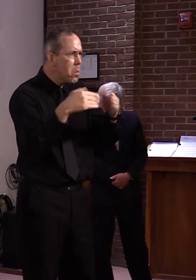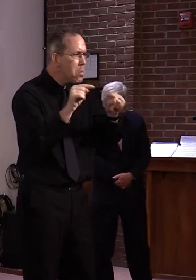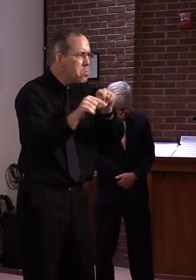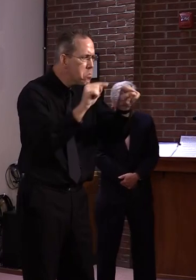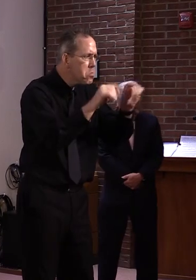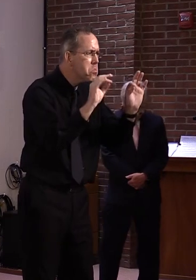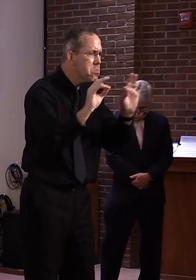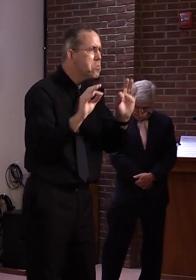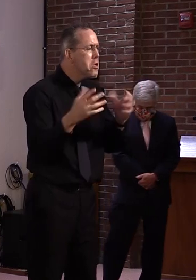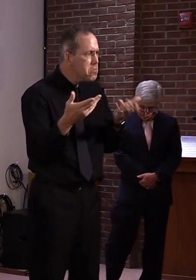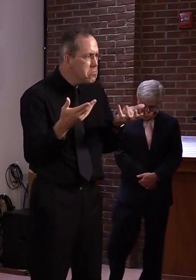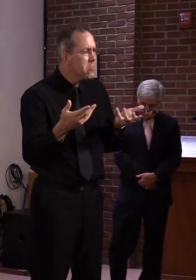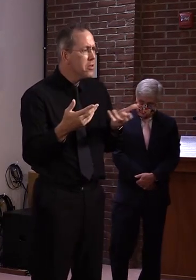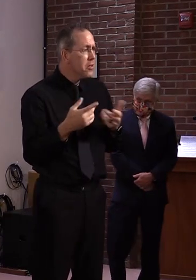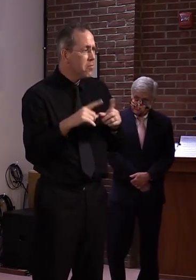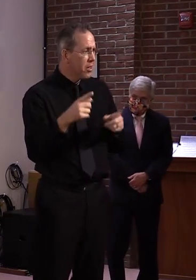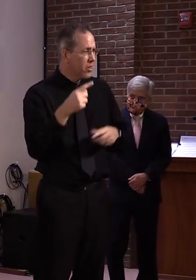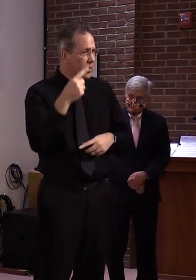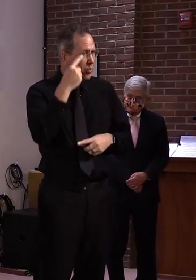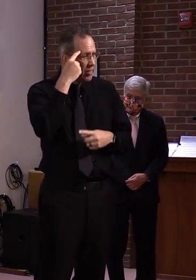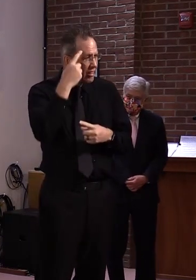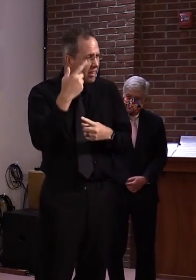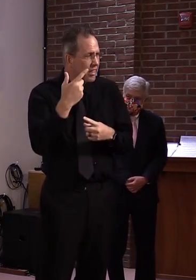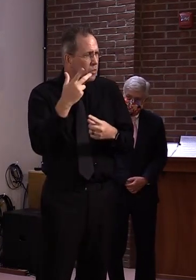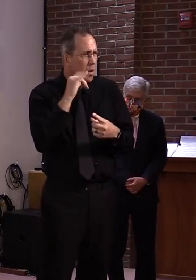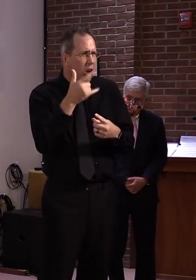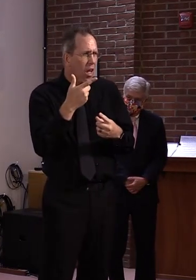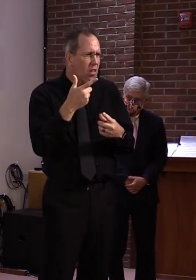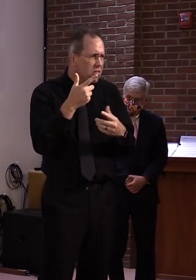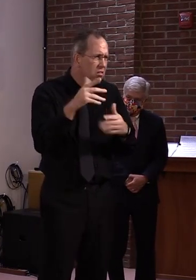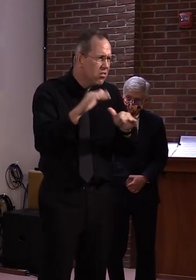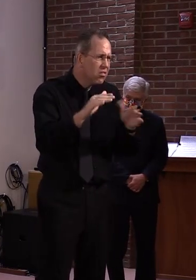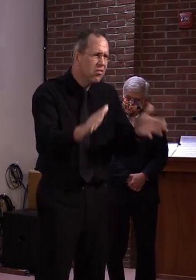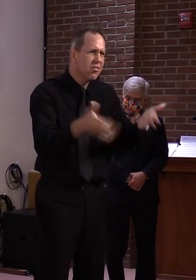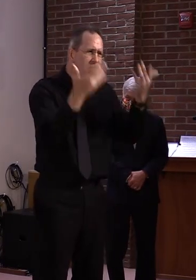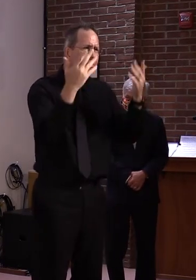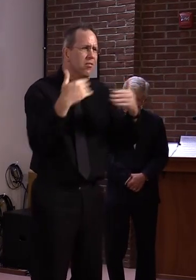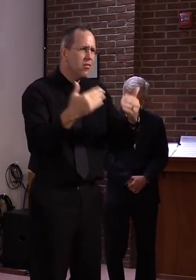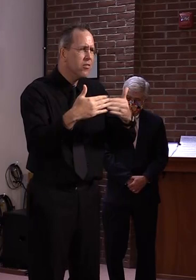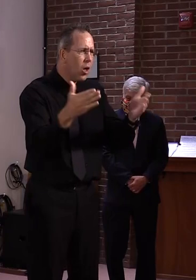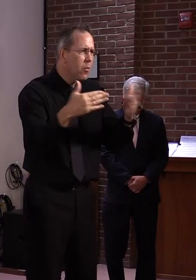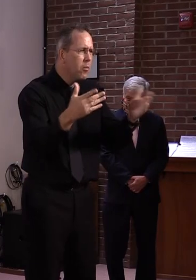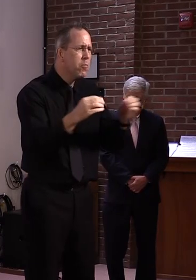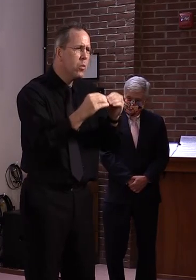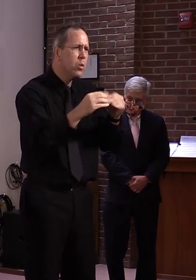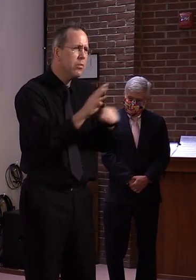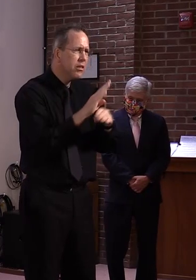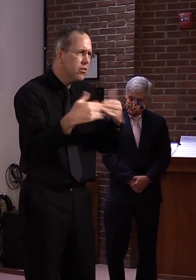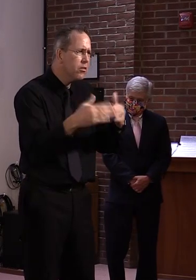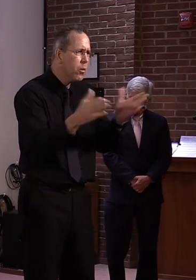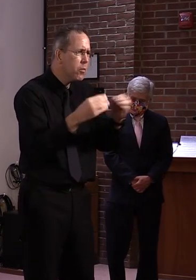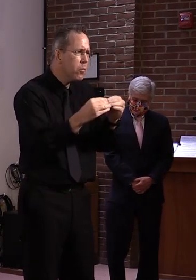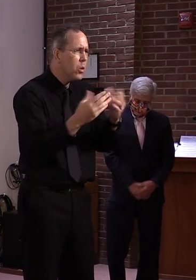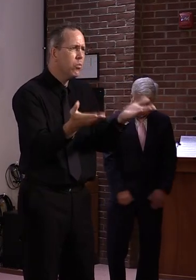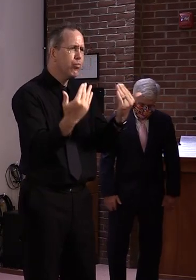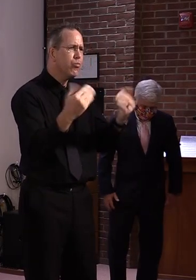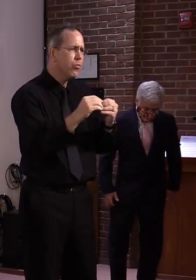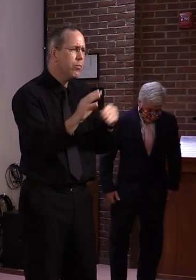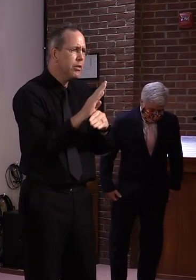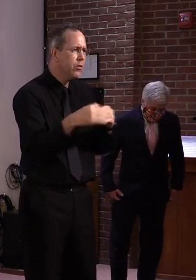think that the spigot could be opened a little more to allow these businesses to